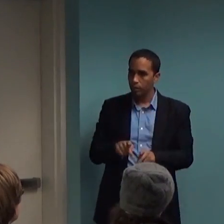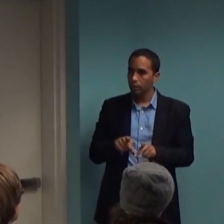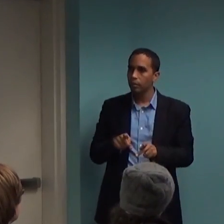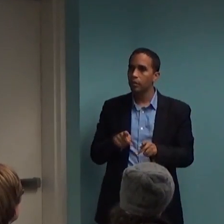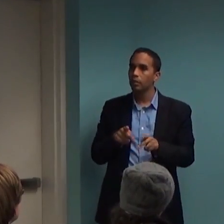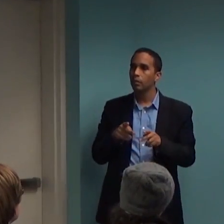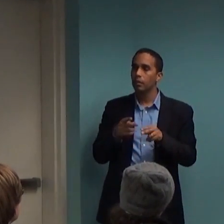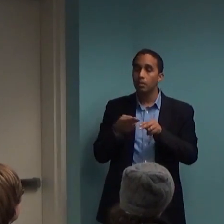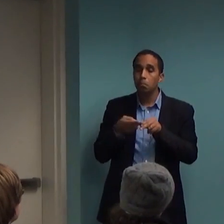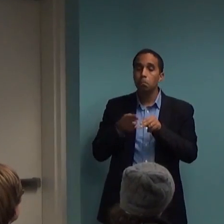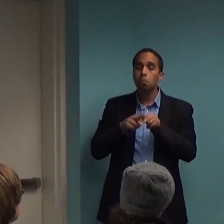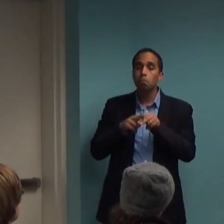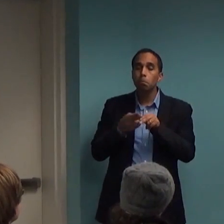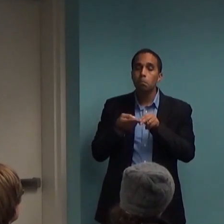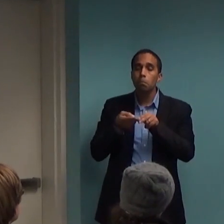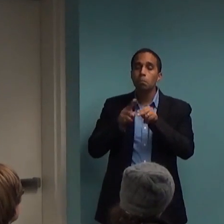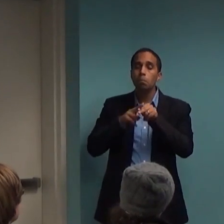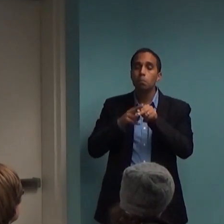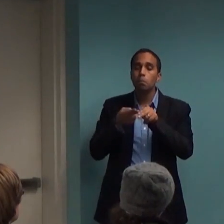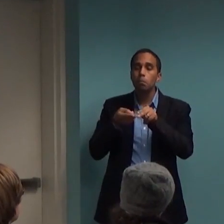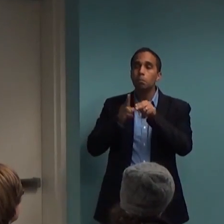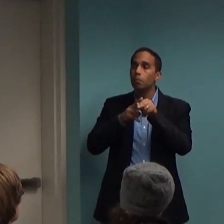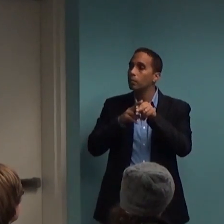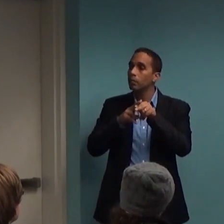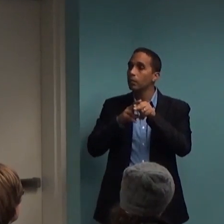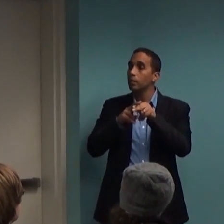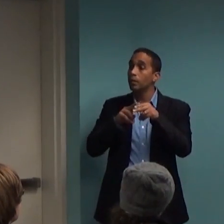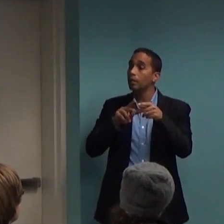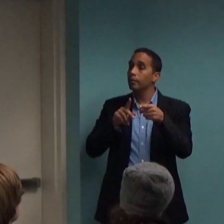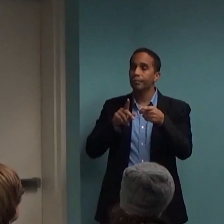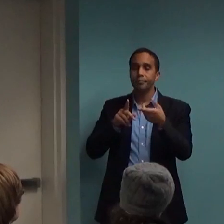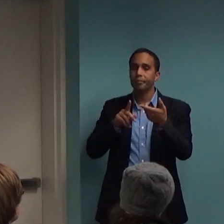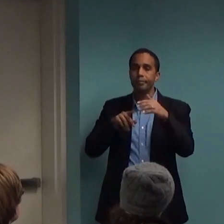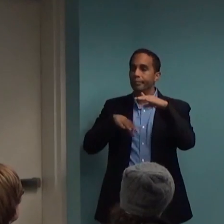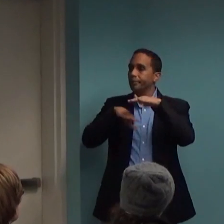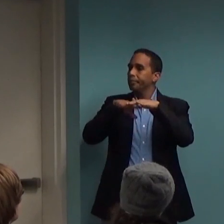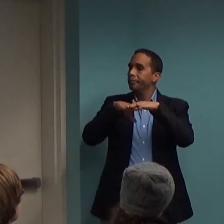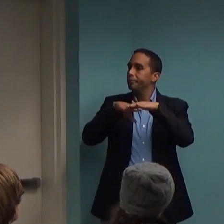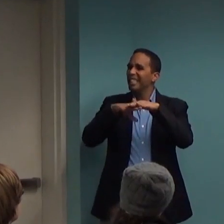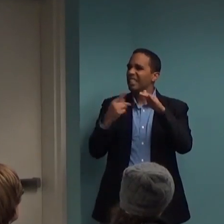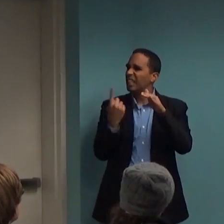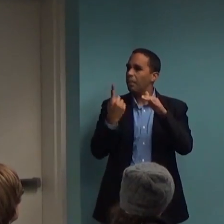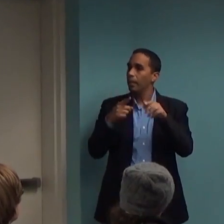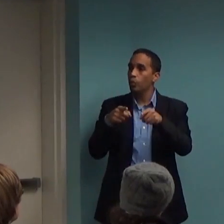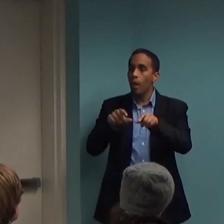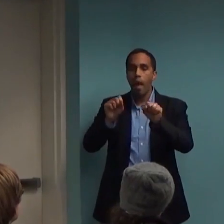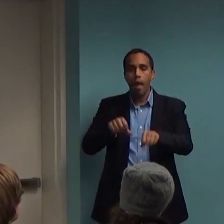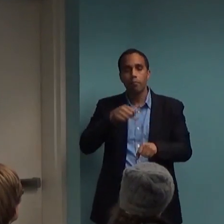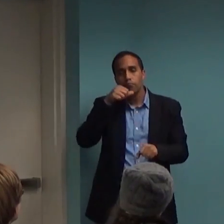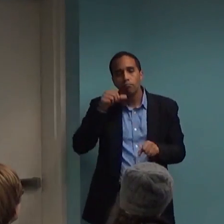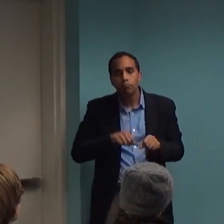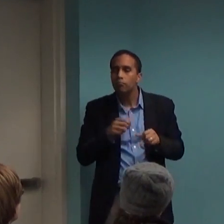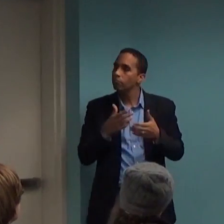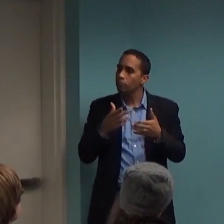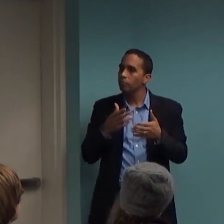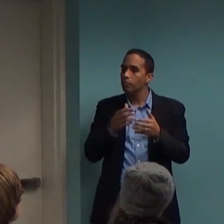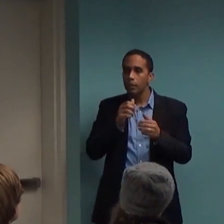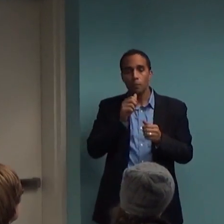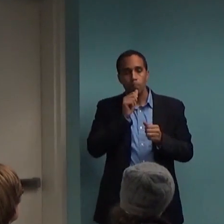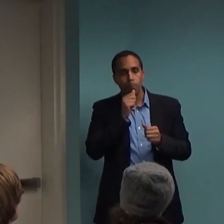increase your dosage to some tolerable maximum. So that's a known prescribing practice. And then they start